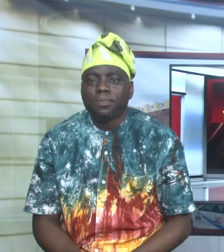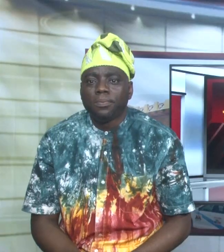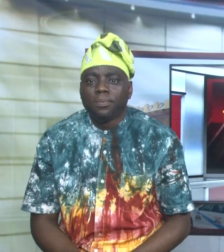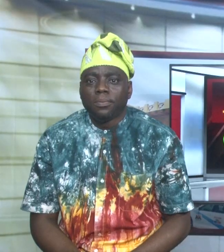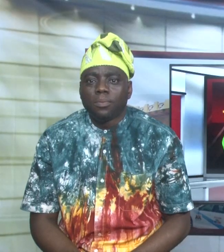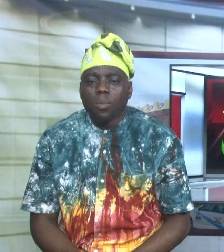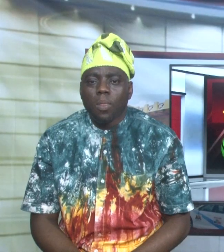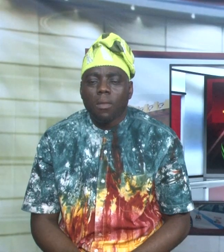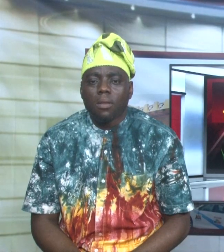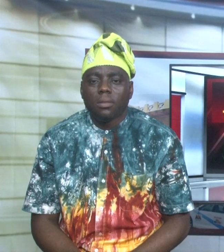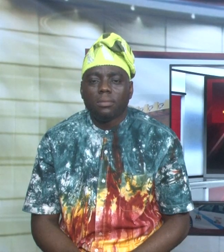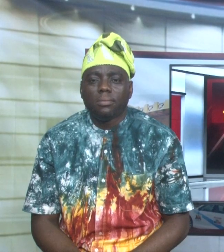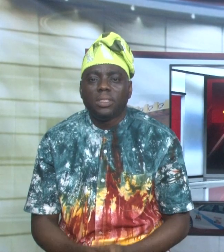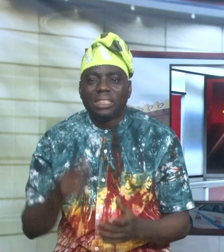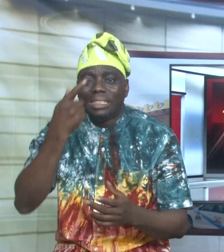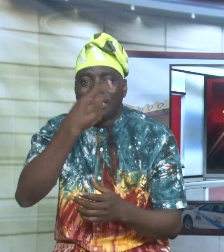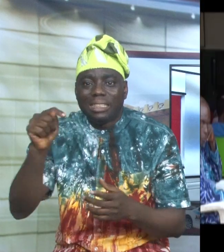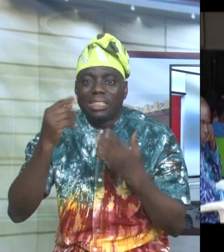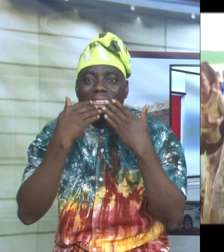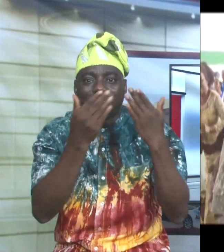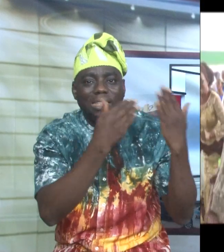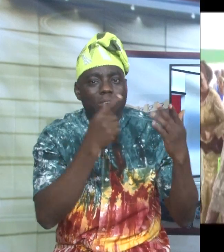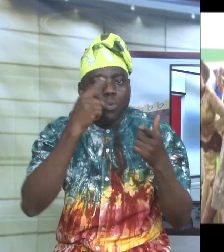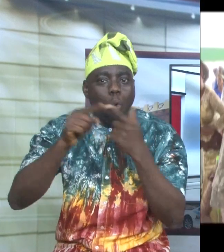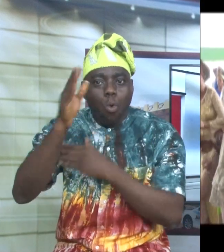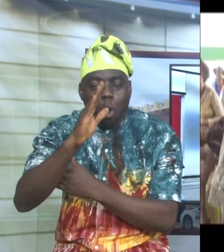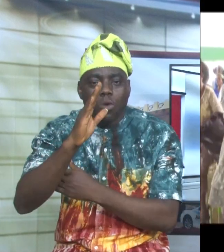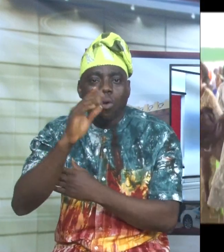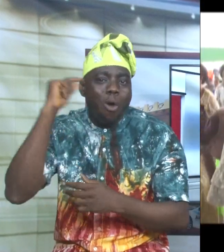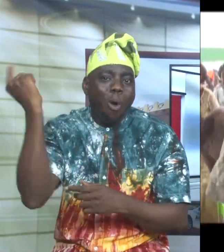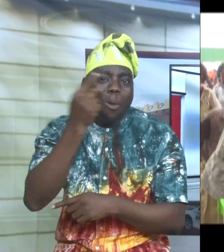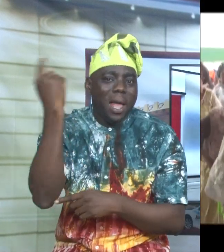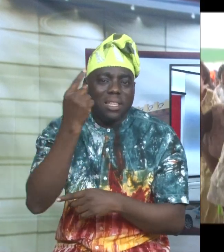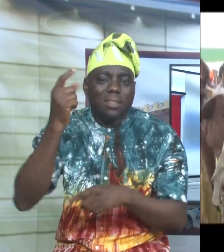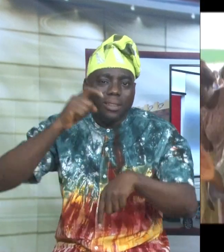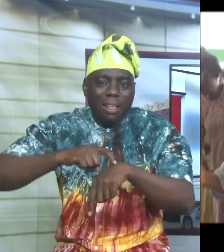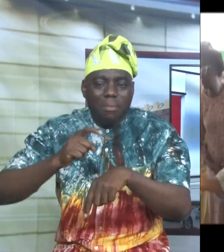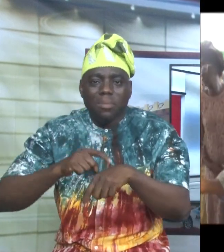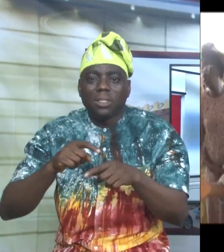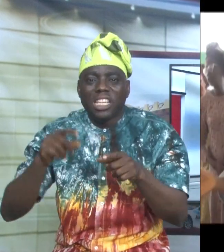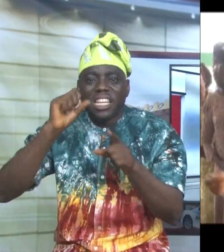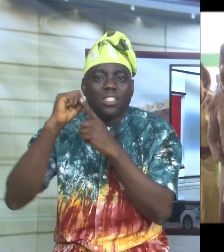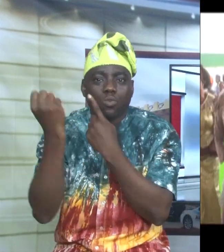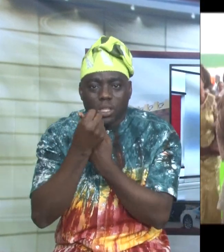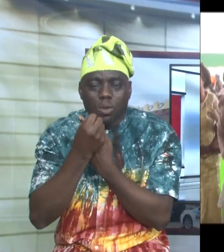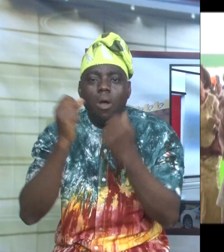The efficacy of giving thanks to God Almighty at all times and in all situations can go a long way